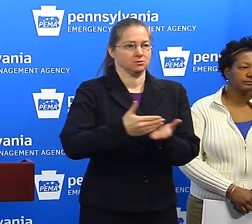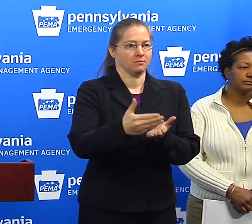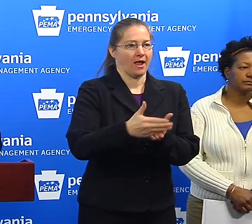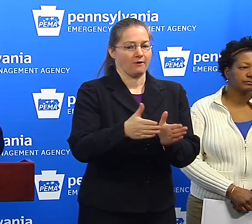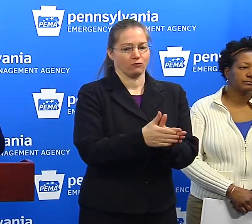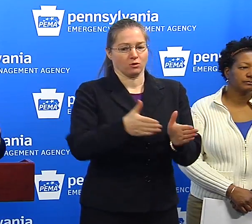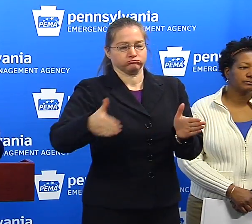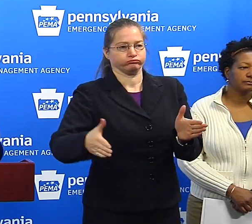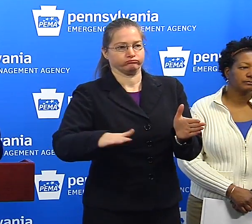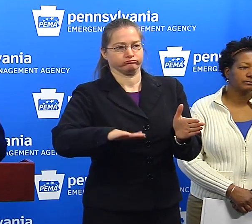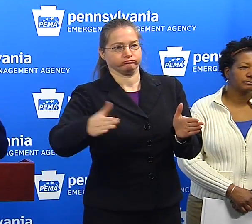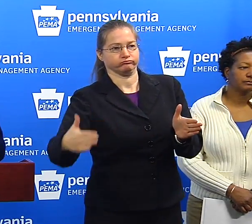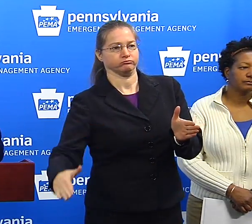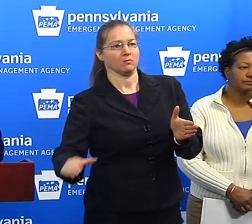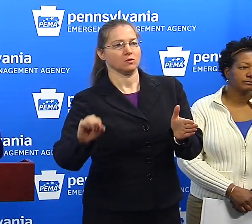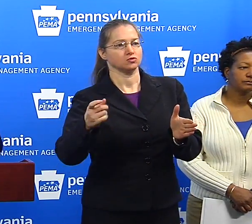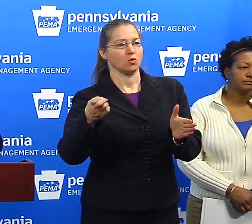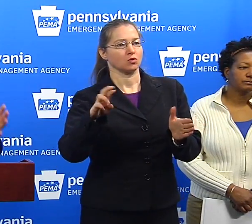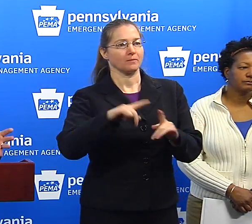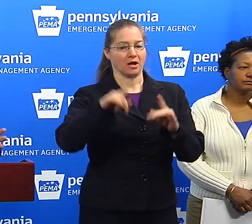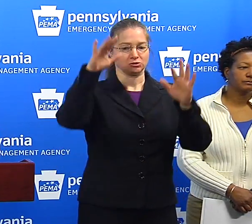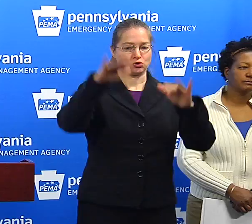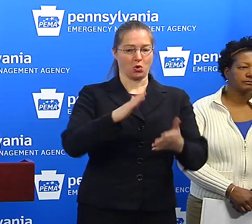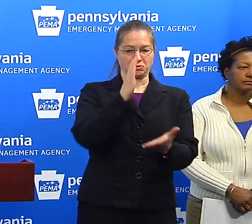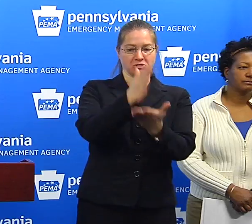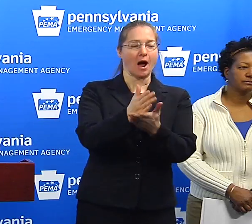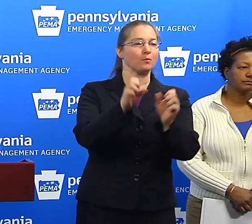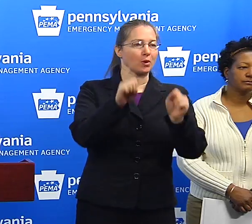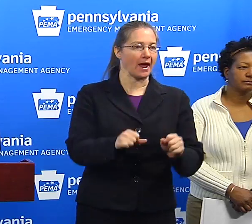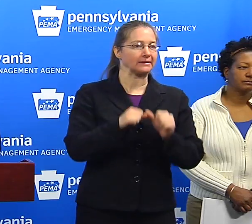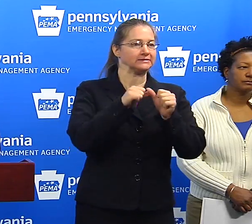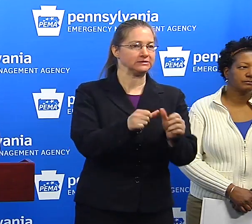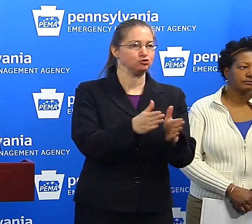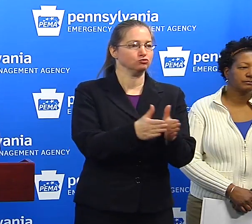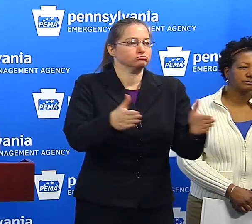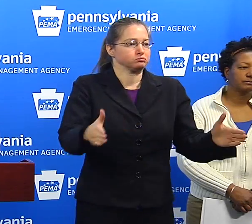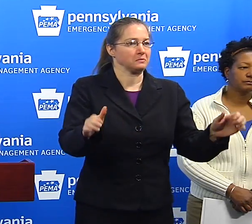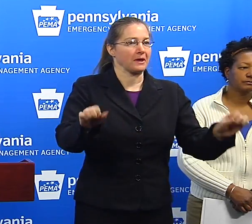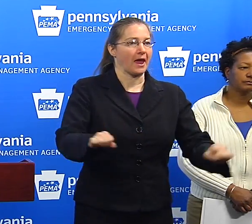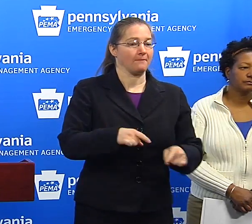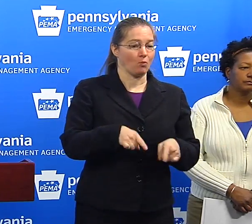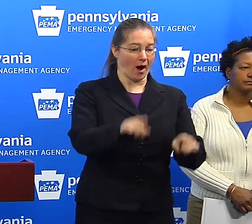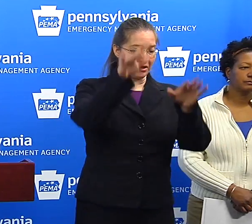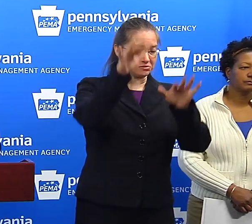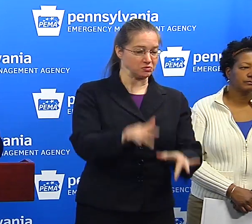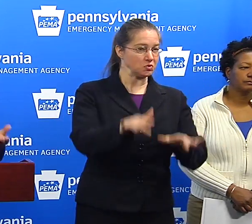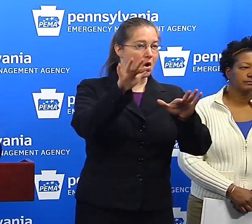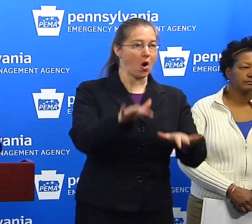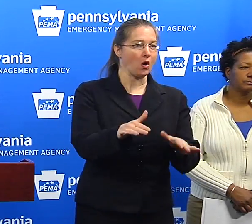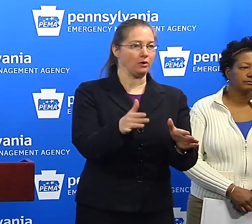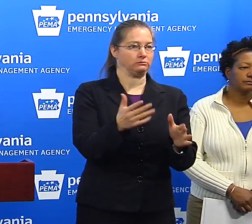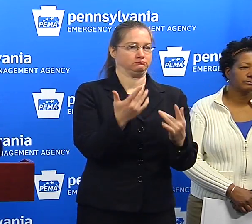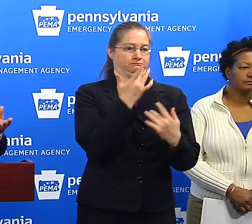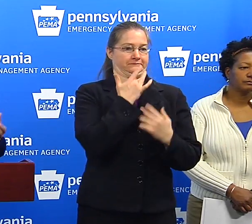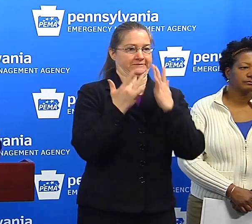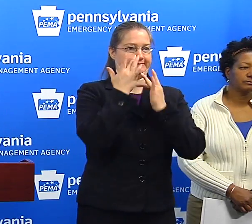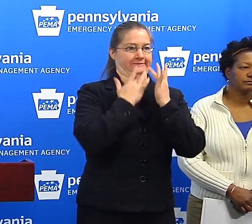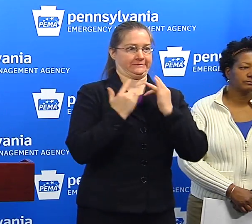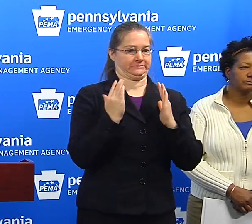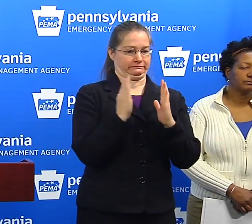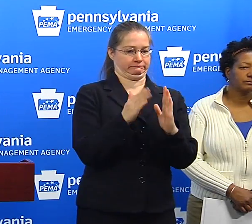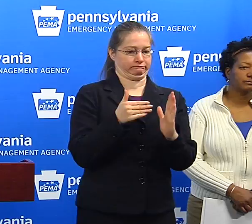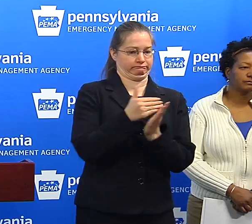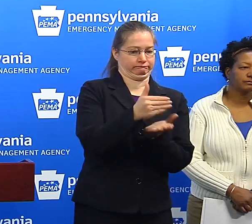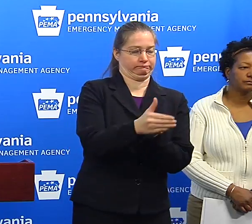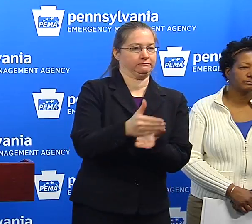that. But now that the snow has stopped, we can do that. But while the snow was coming down, that was tough. And then the third thing was, as I said,